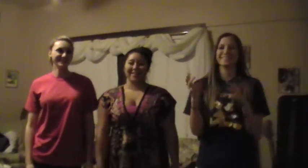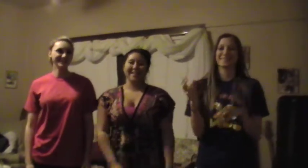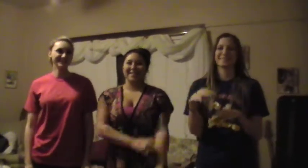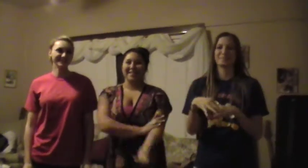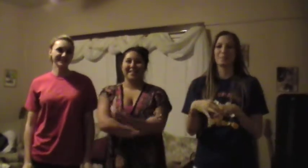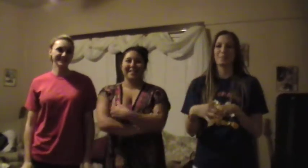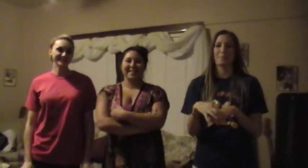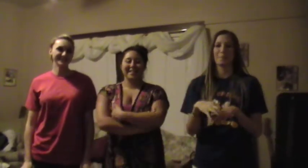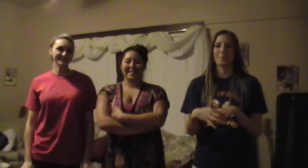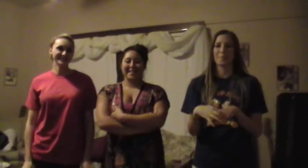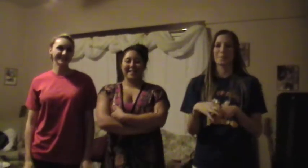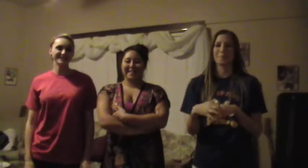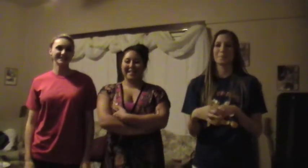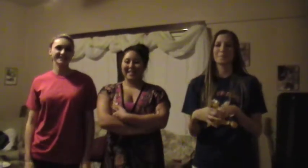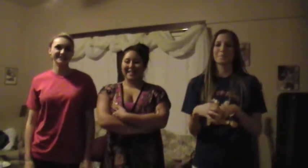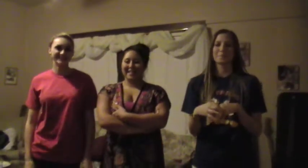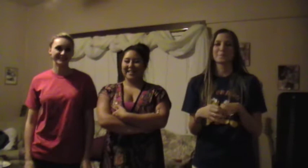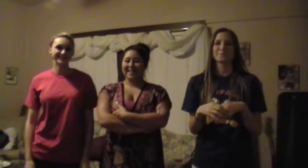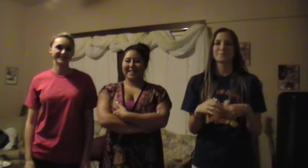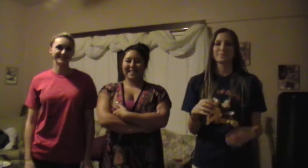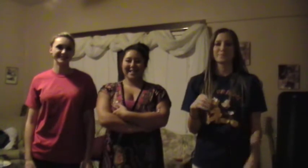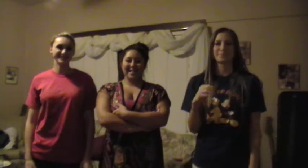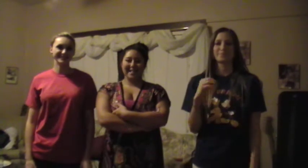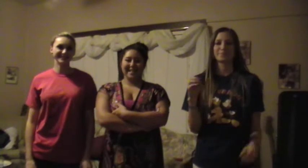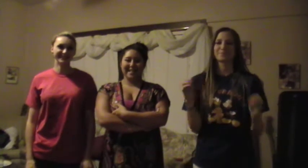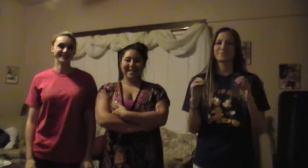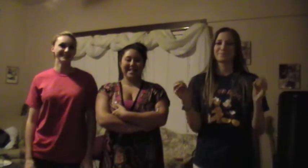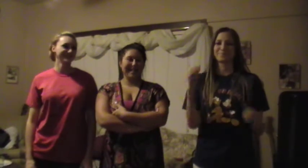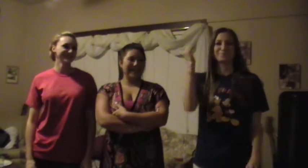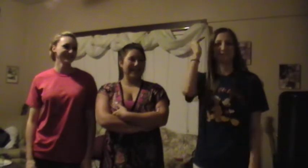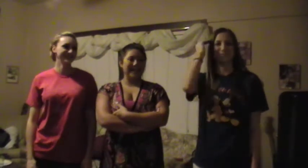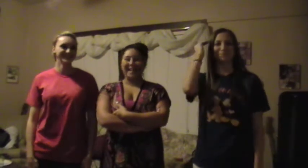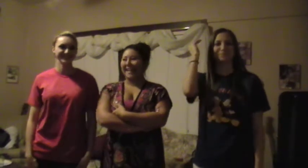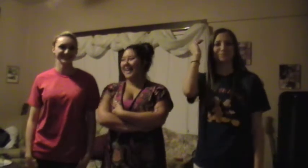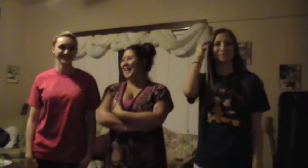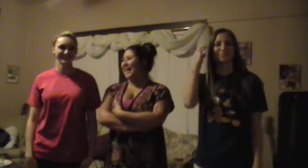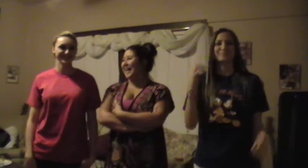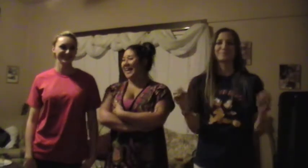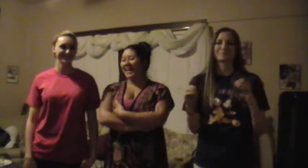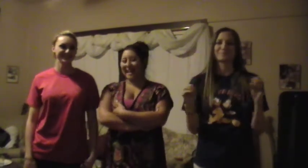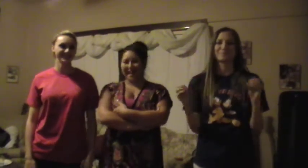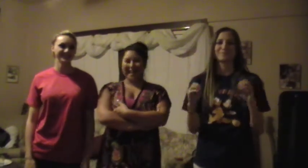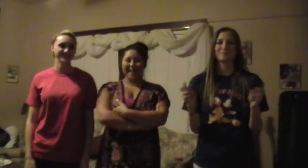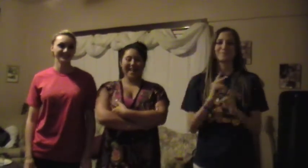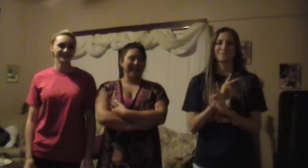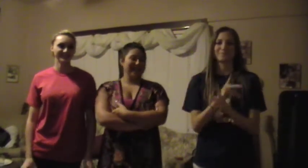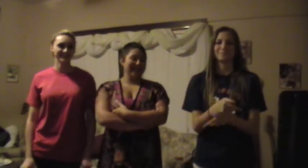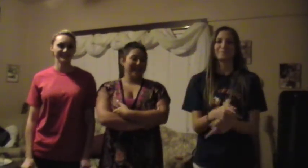about to bring you away, cause as long as no one knows where nobody cares.